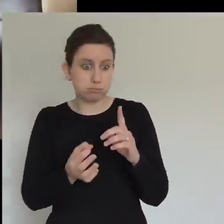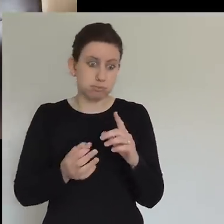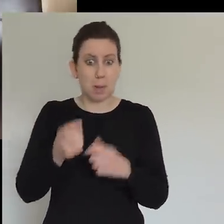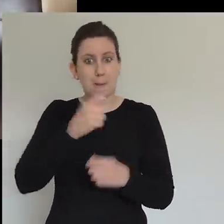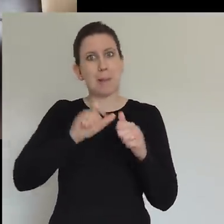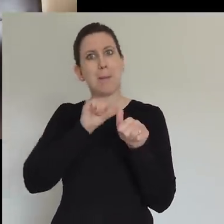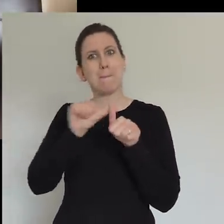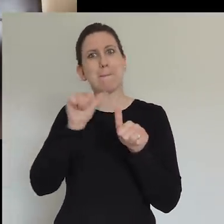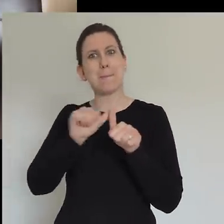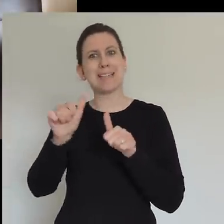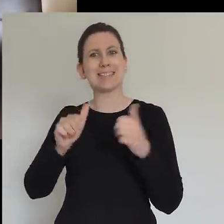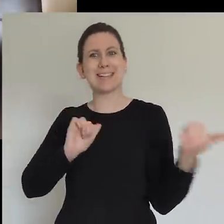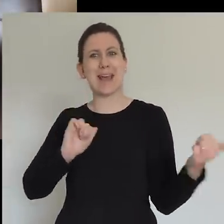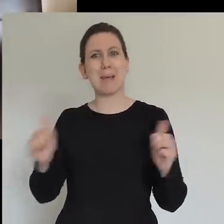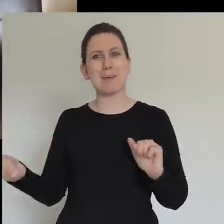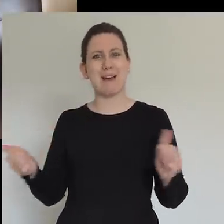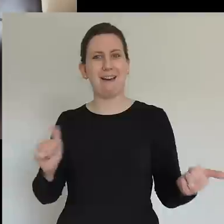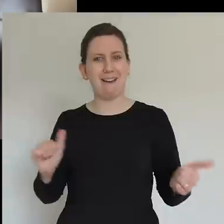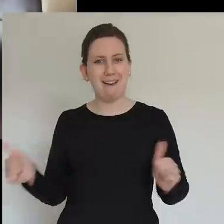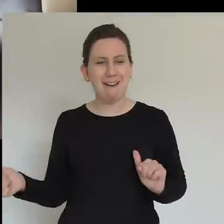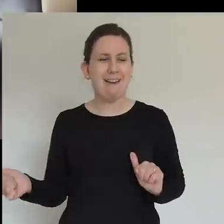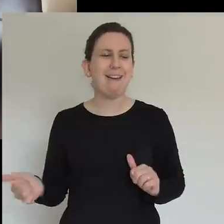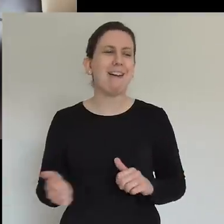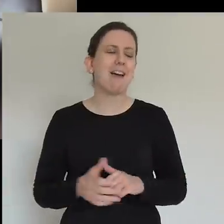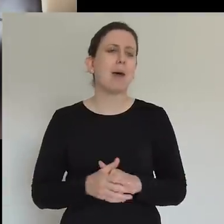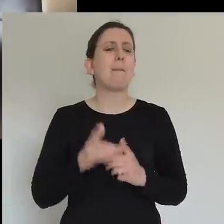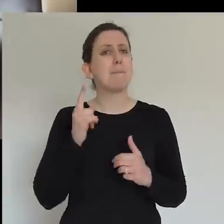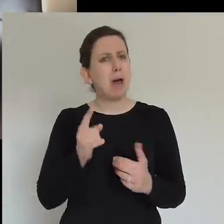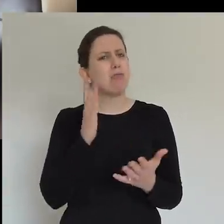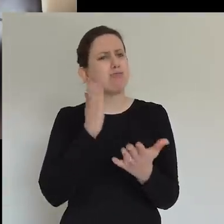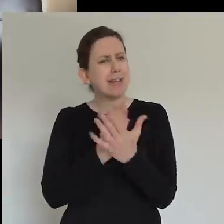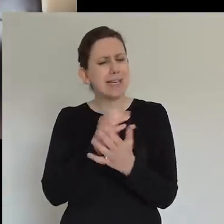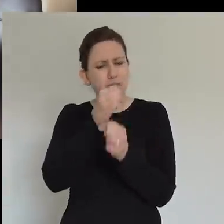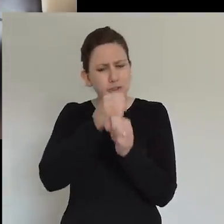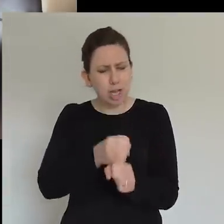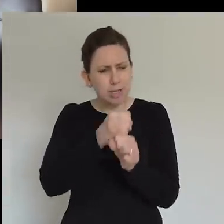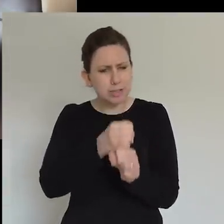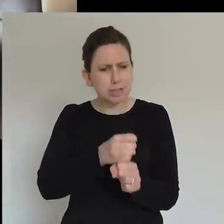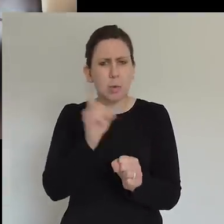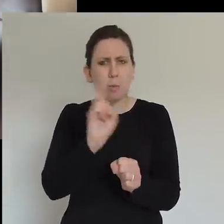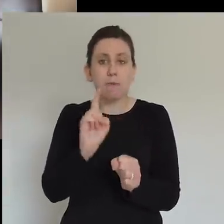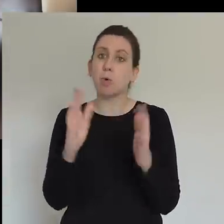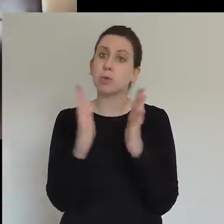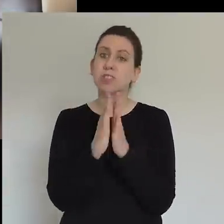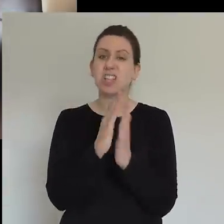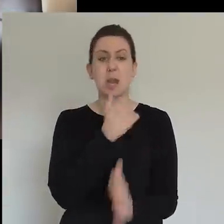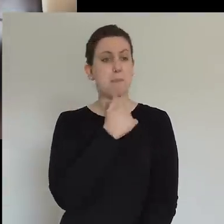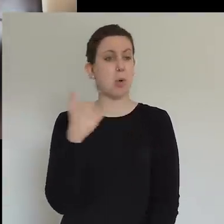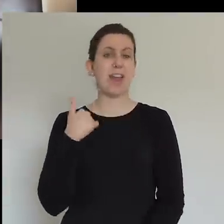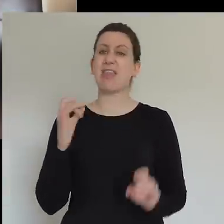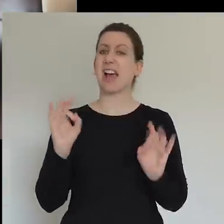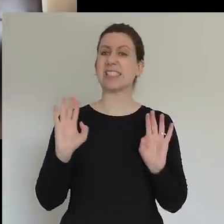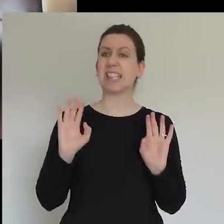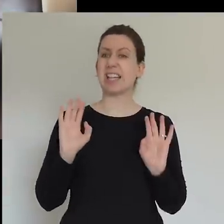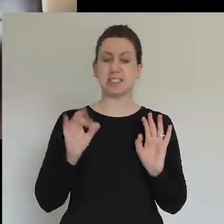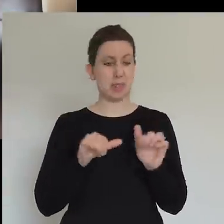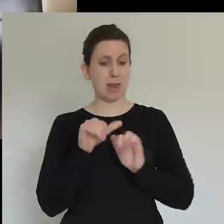church was never meant to be an hour and a half on a Sunday morning, followed by good, or in some cases, bad, coffee. It was always meant to be a